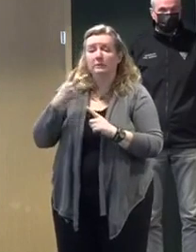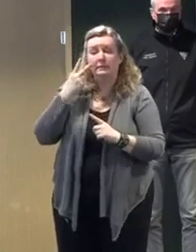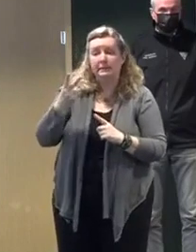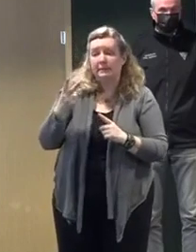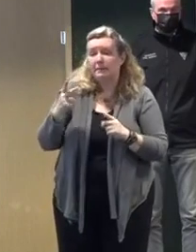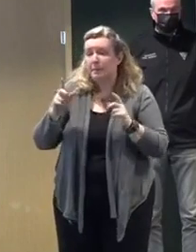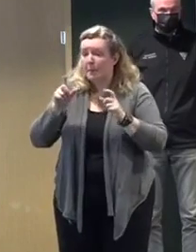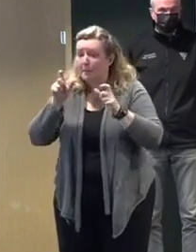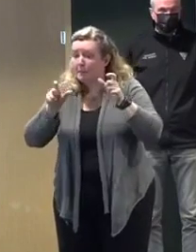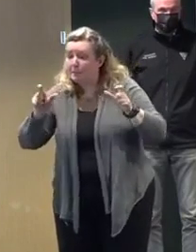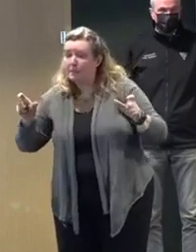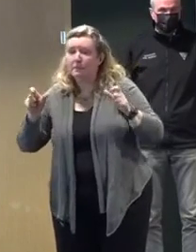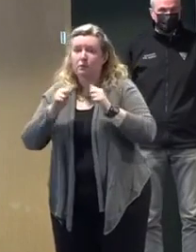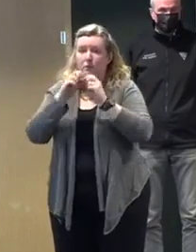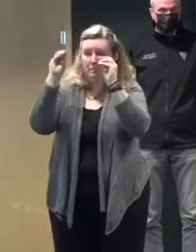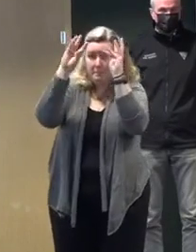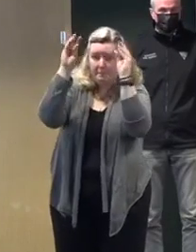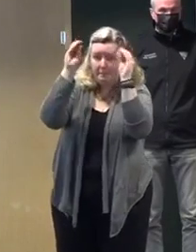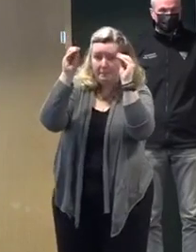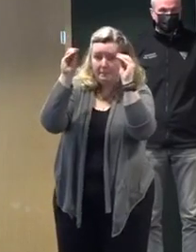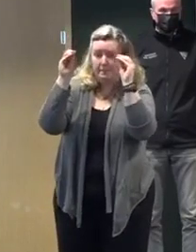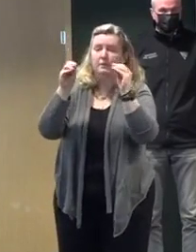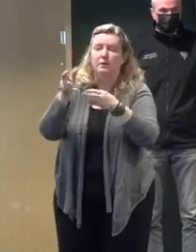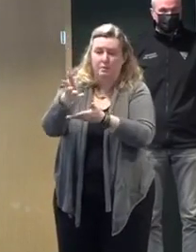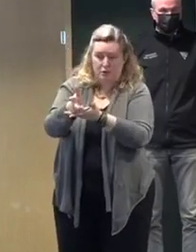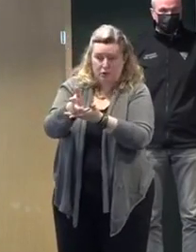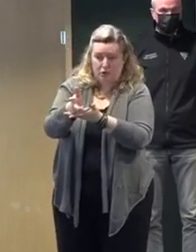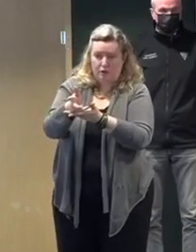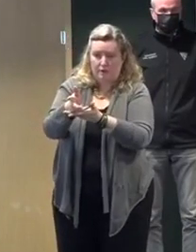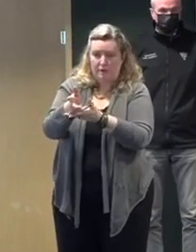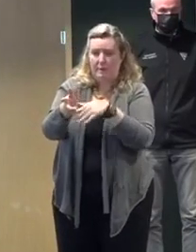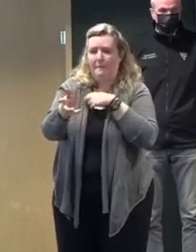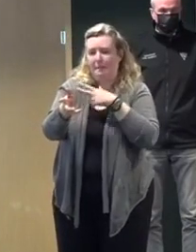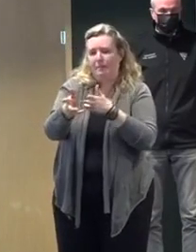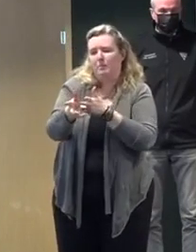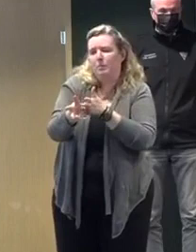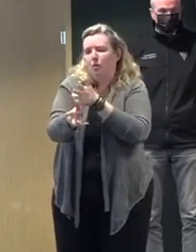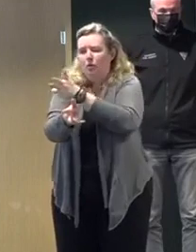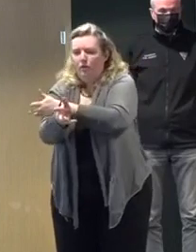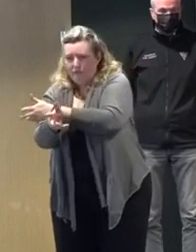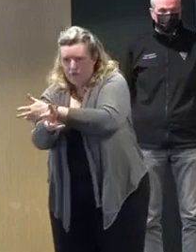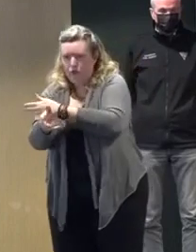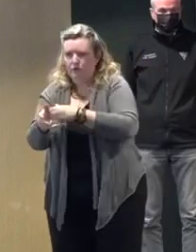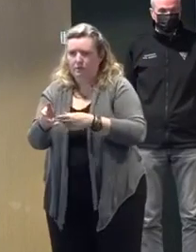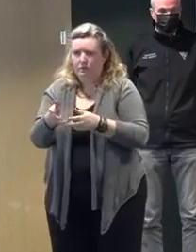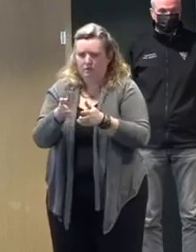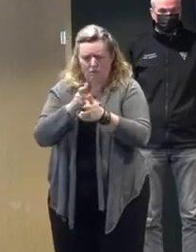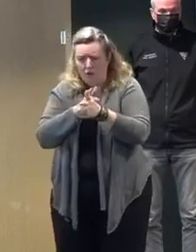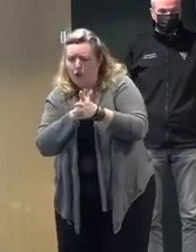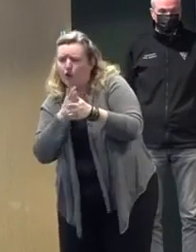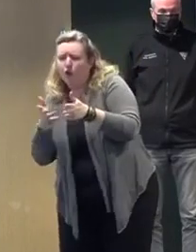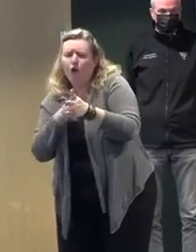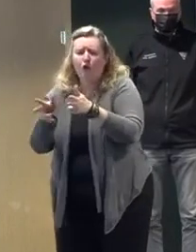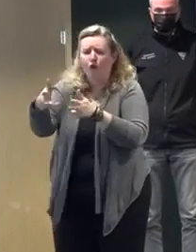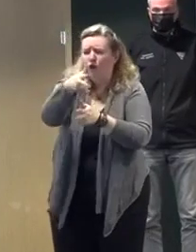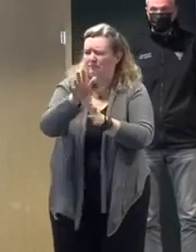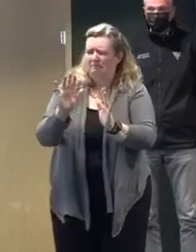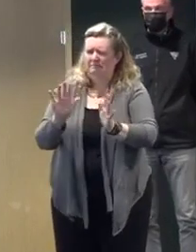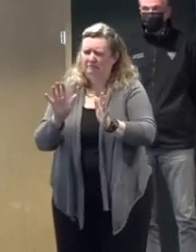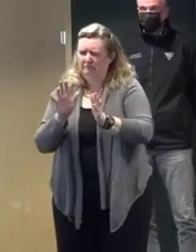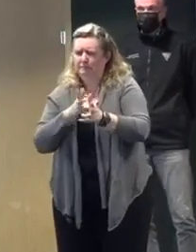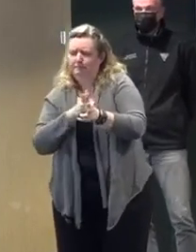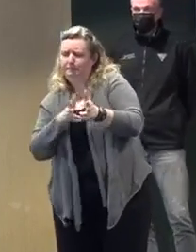we ask you if you can safely to move over one lane. It really isn't a request. It is the law. If you cannot